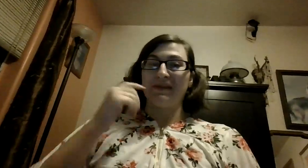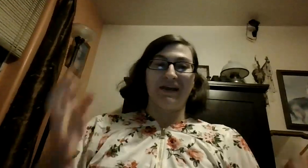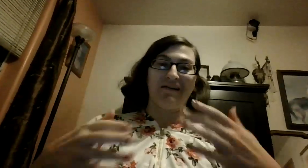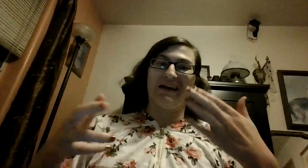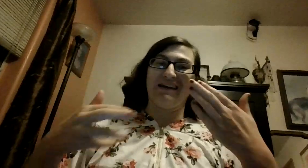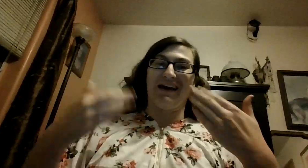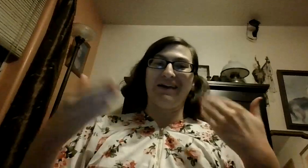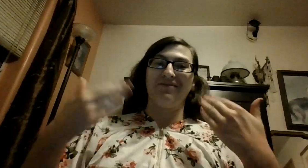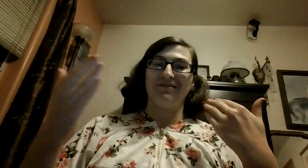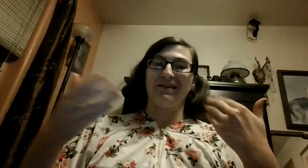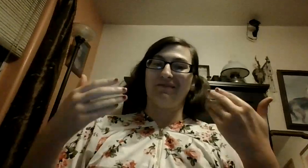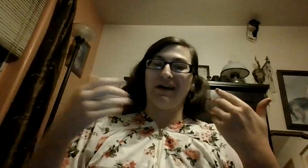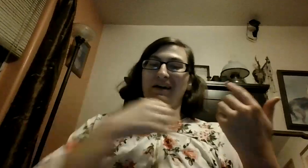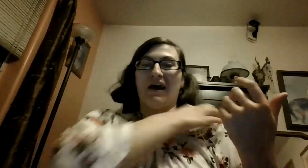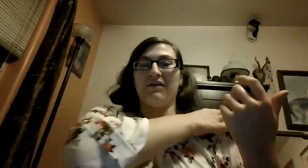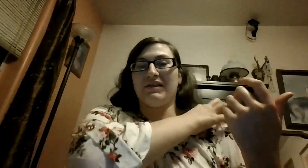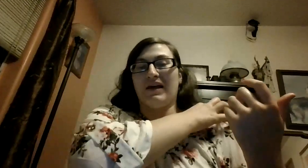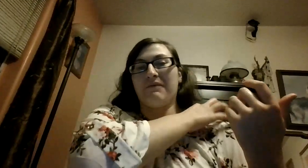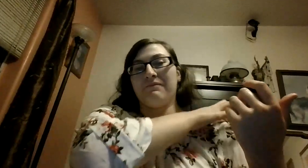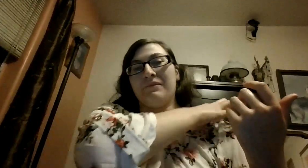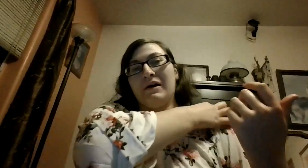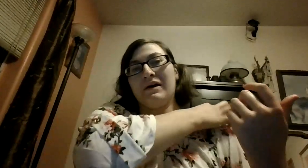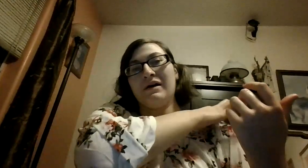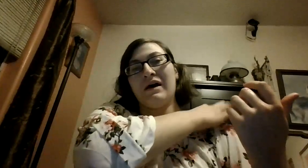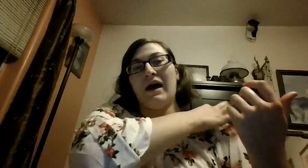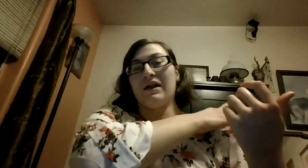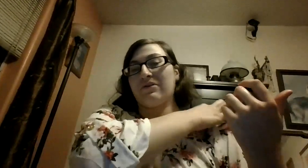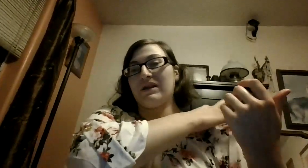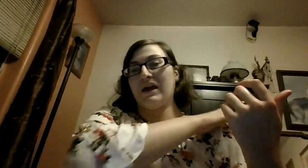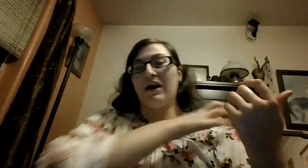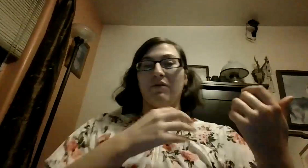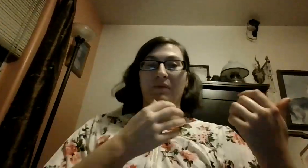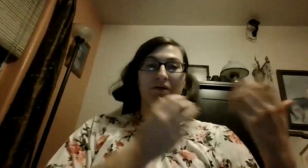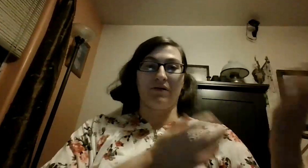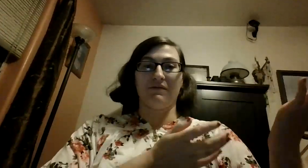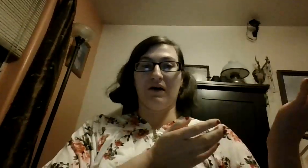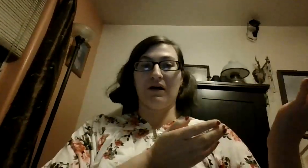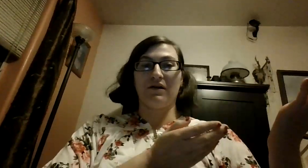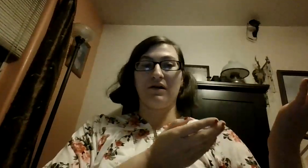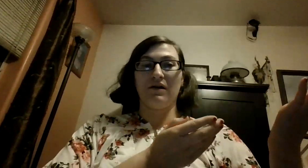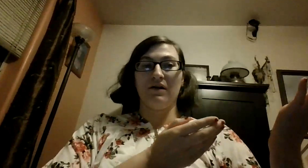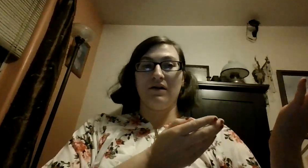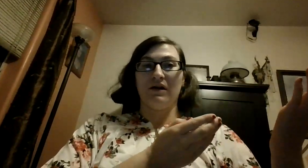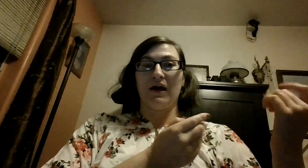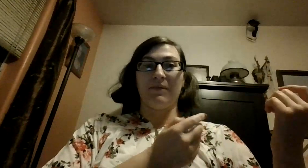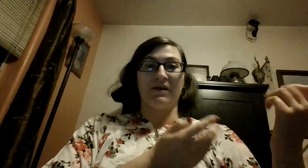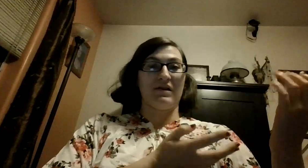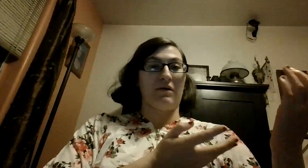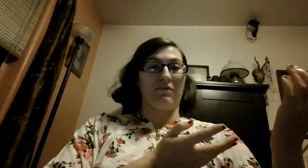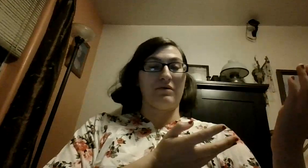a kind of delay except had a great time with my grandfather and my step-grandmother